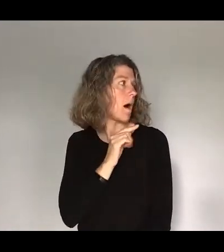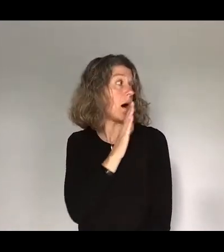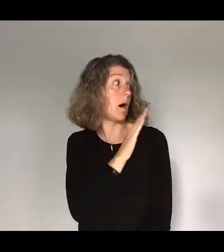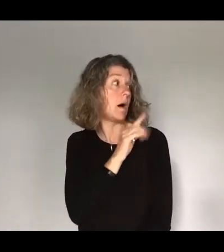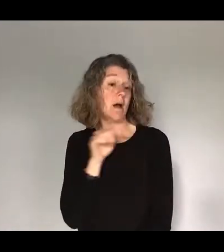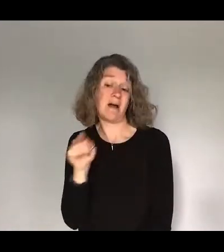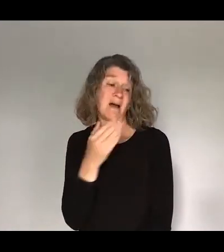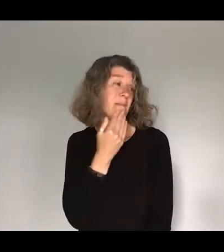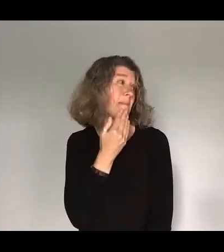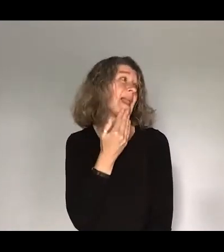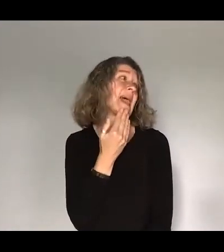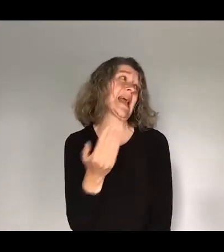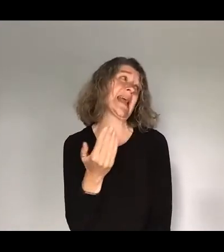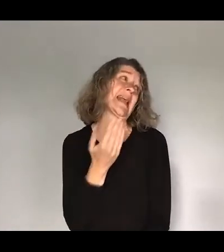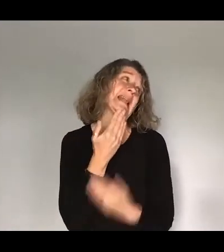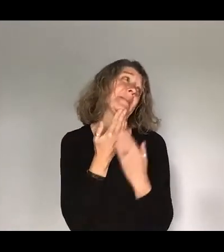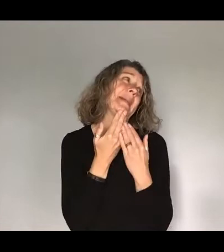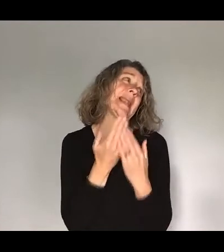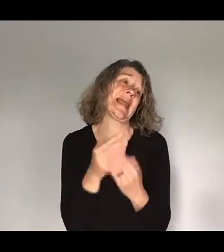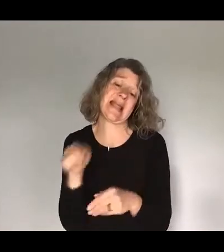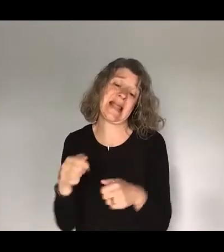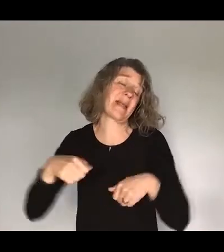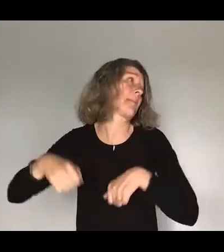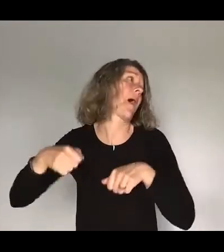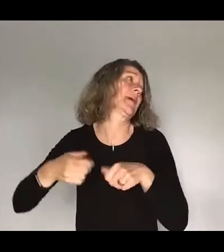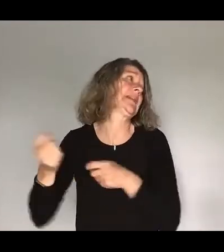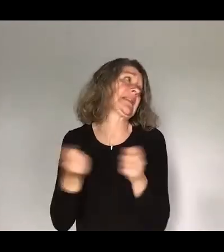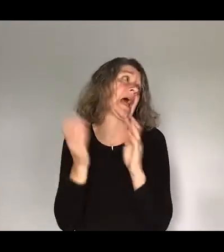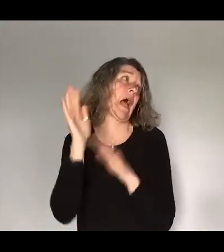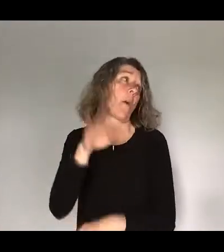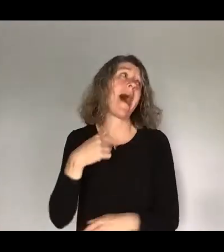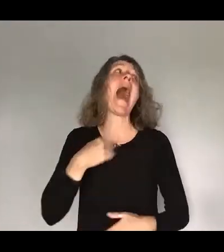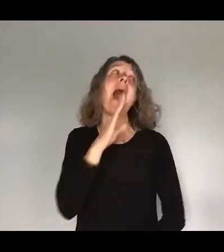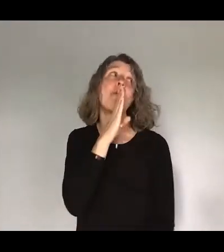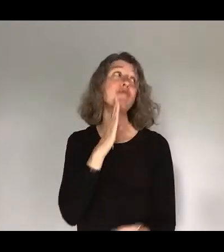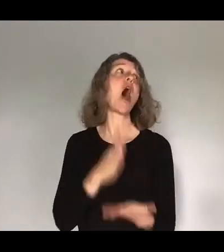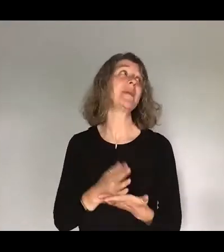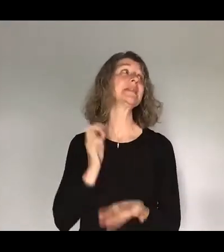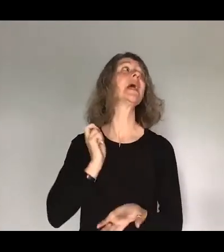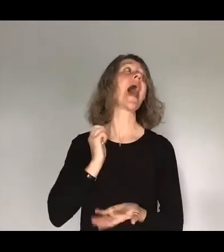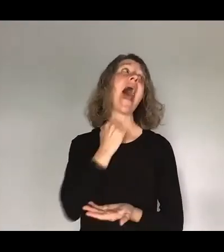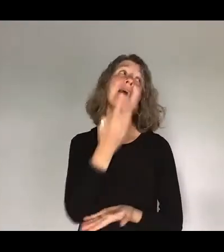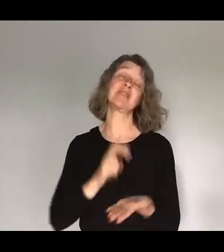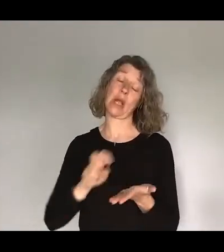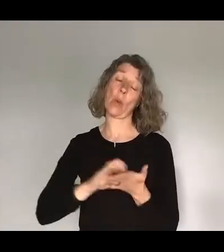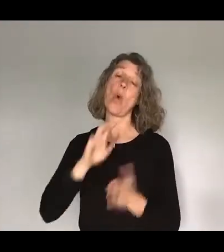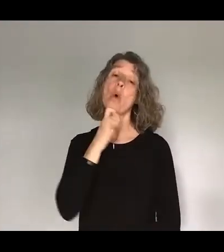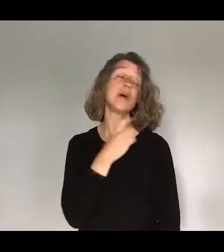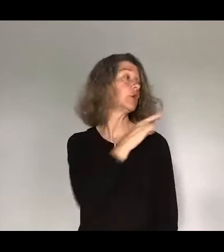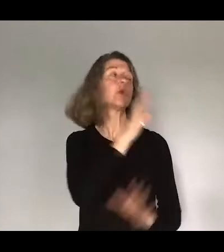please can we take this puppy home I promise I will walk her every day you do not need to worry about a thing this